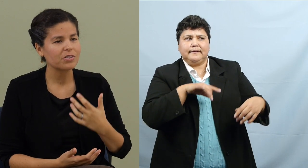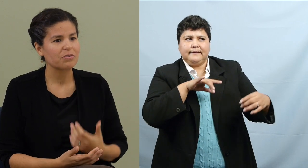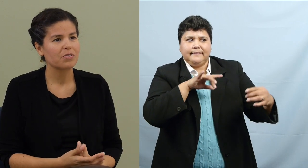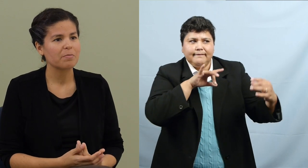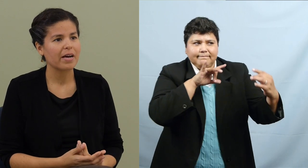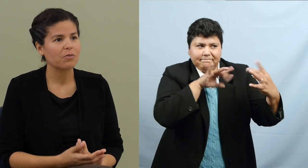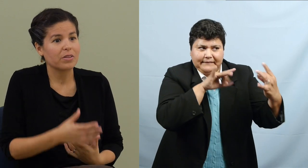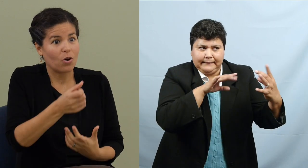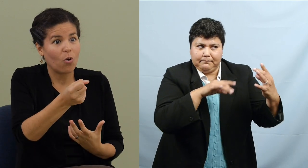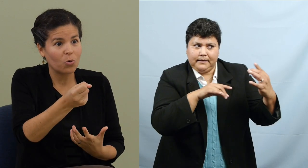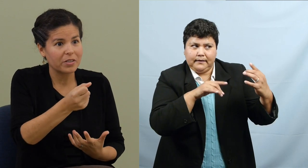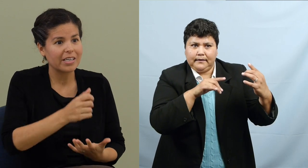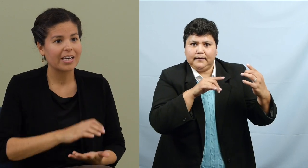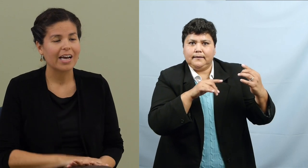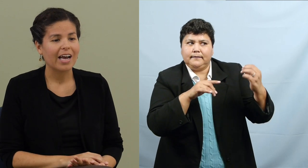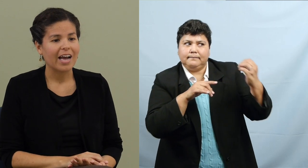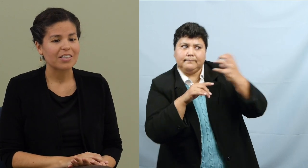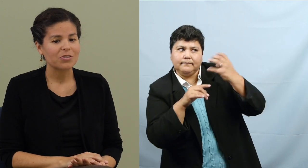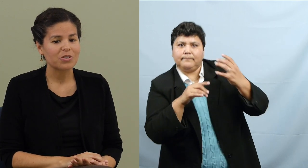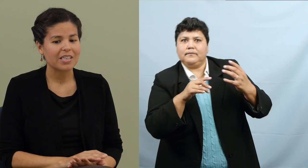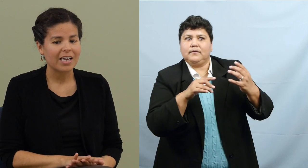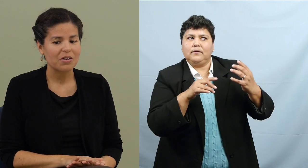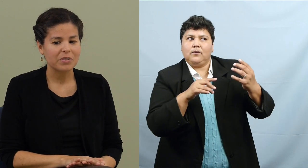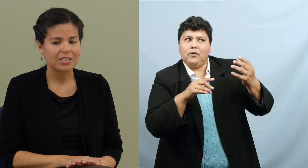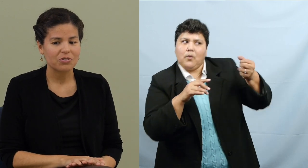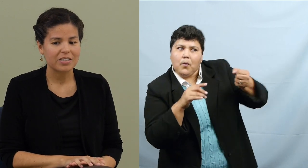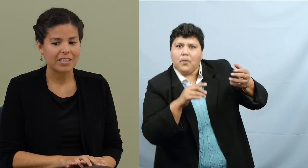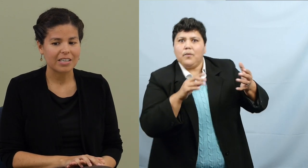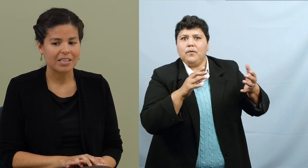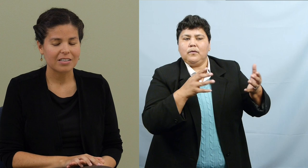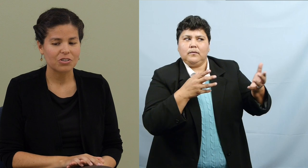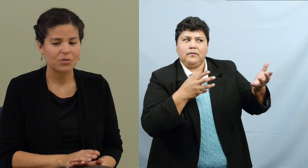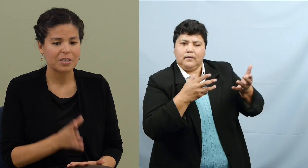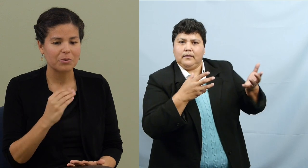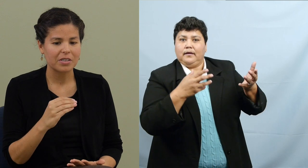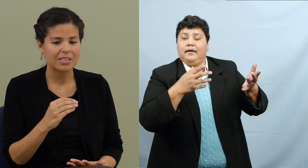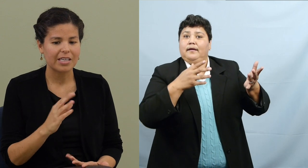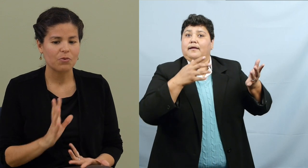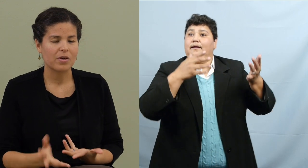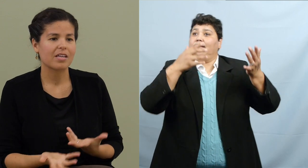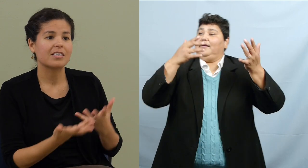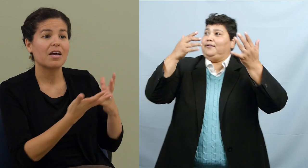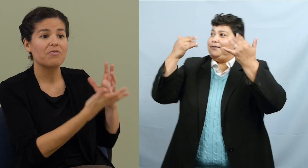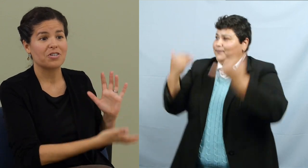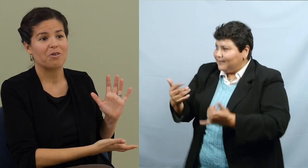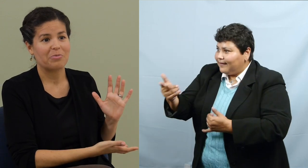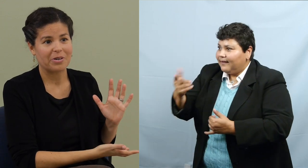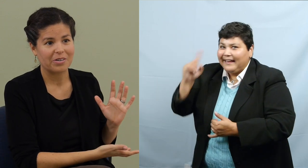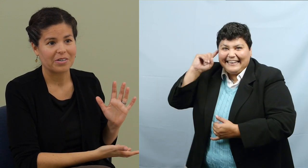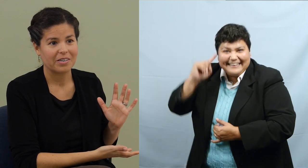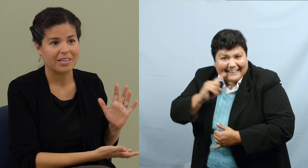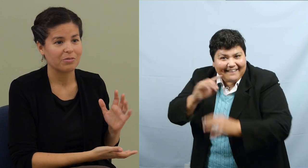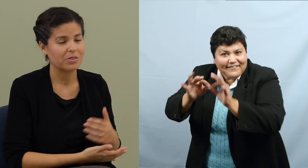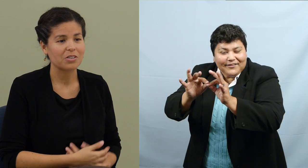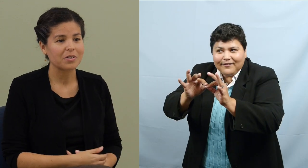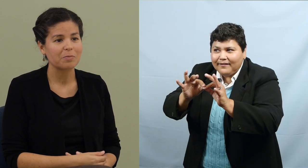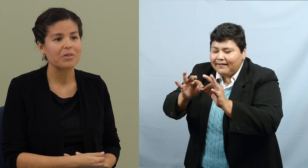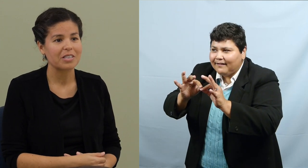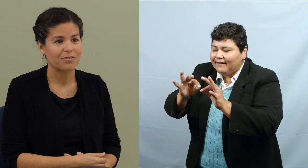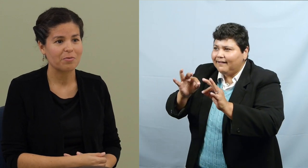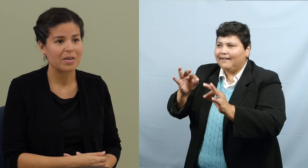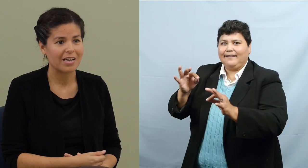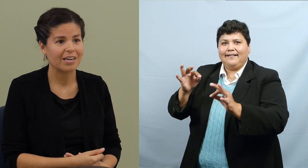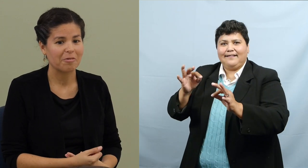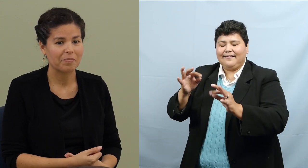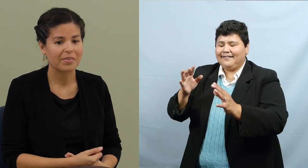cues, the feedback with the holding. And so today it was interesting to experience that with a deaf interpreter. It was a new